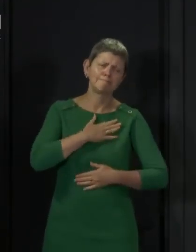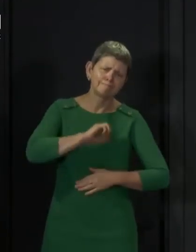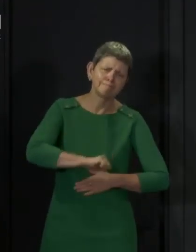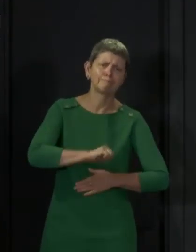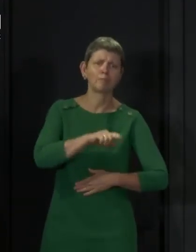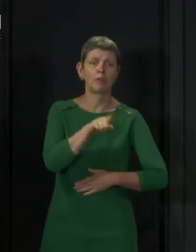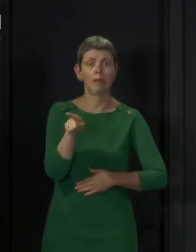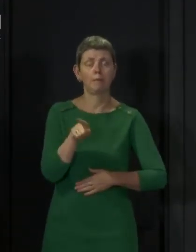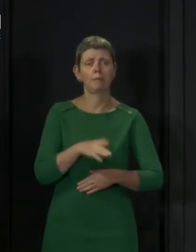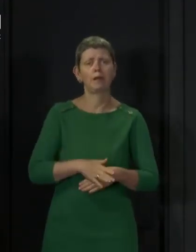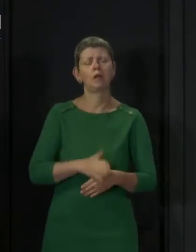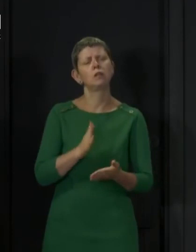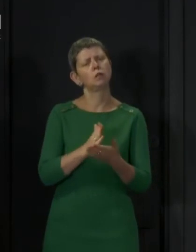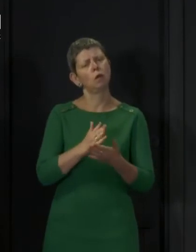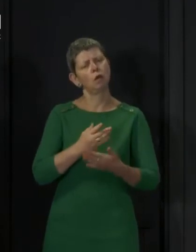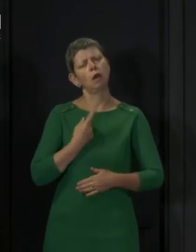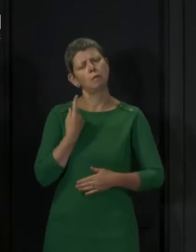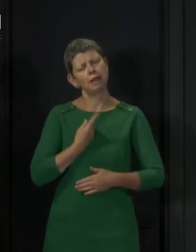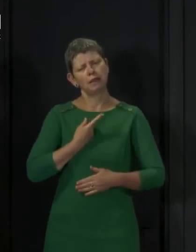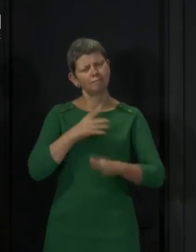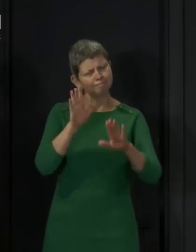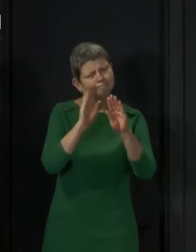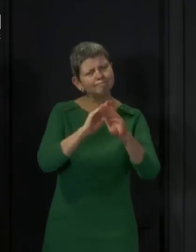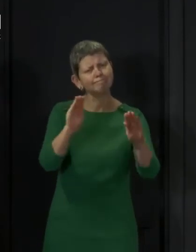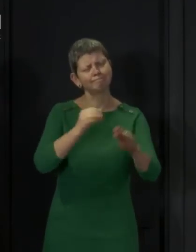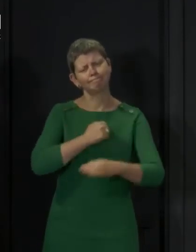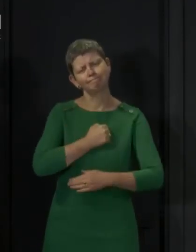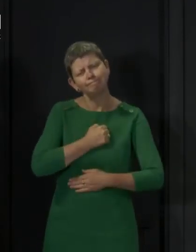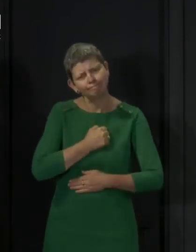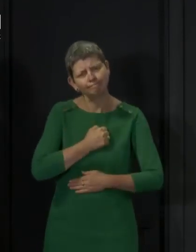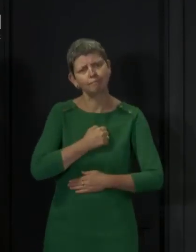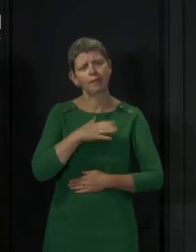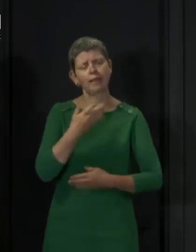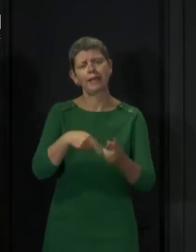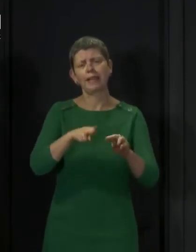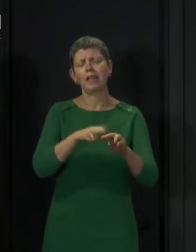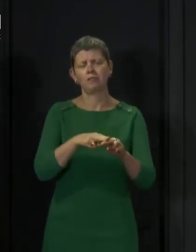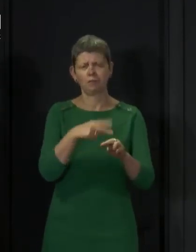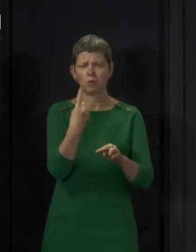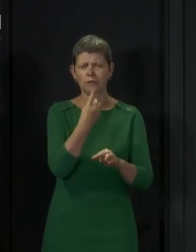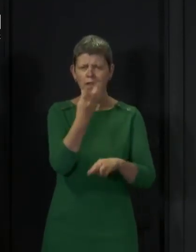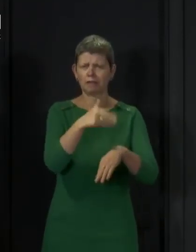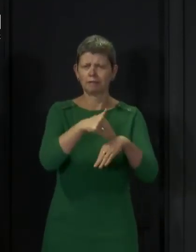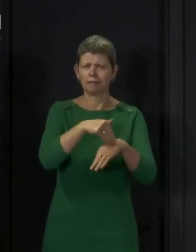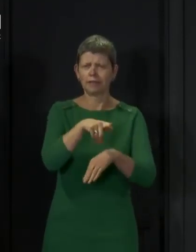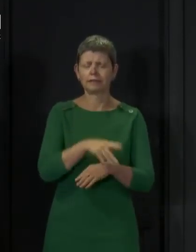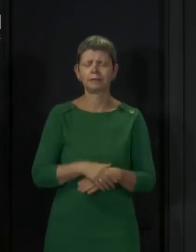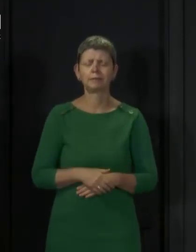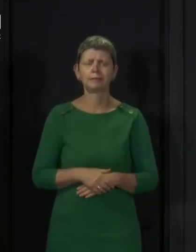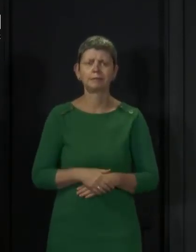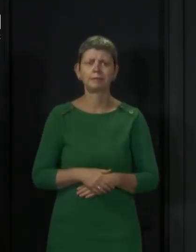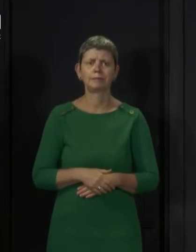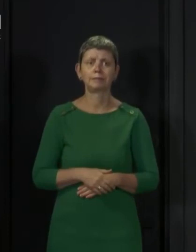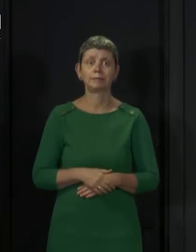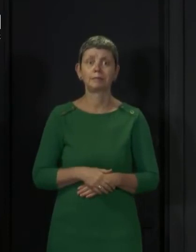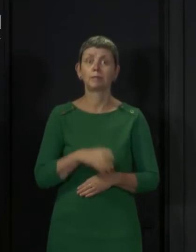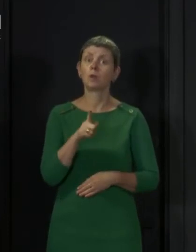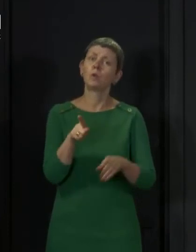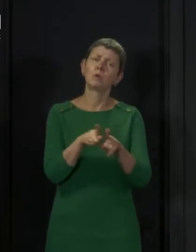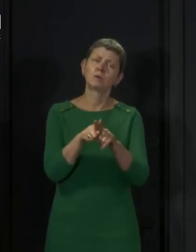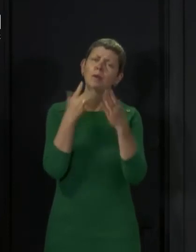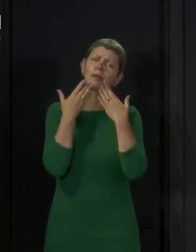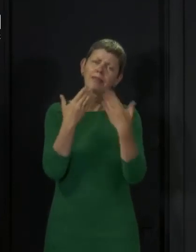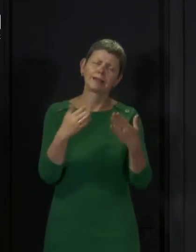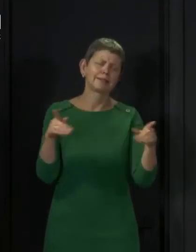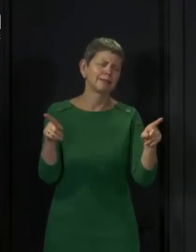send my deepest condolences to everyone who has lost a loved one to this virus. I also want to express my thanks,